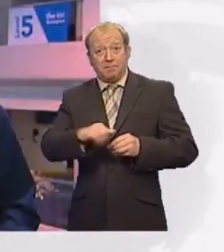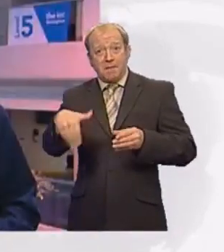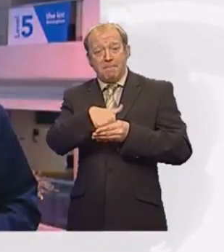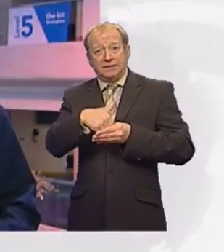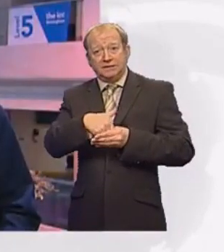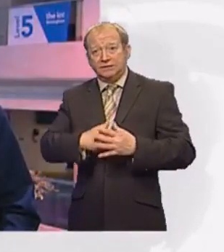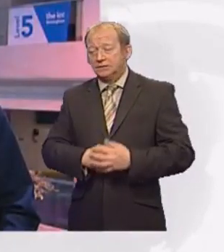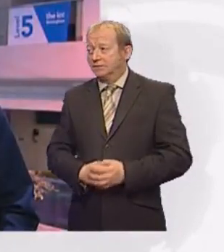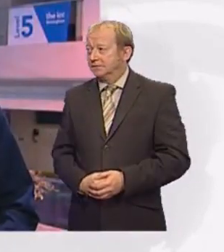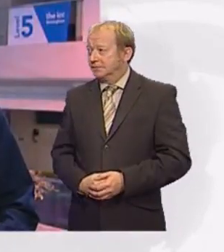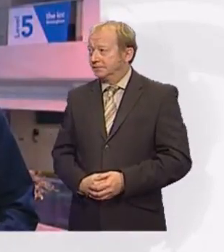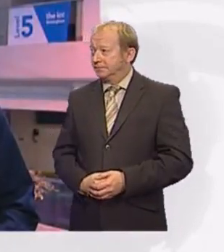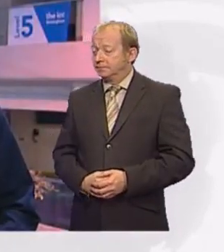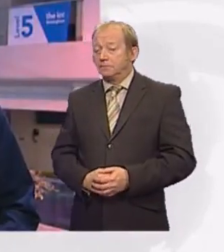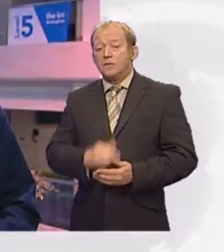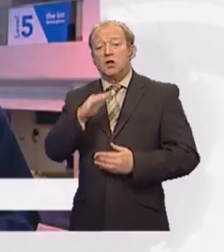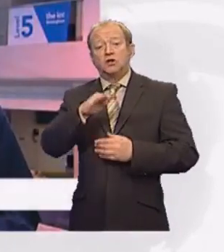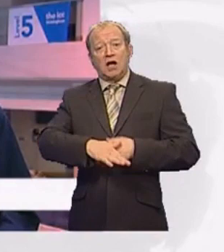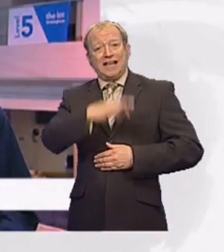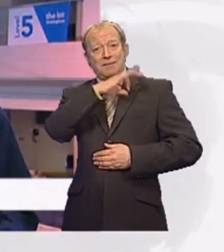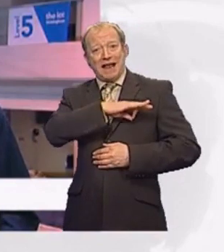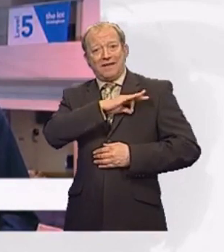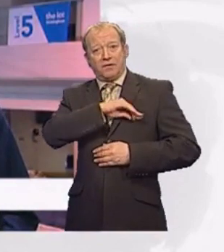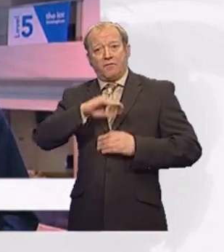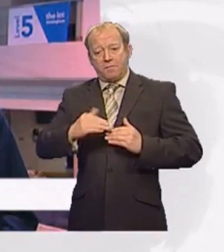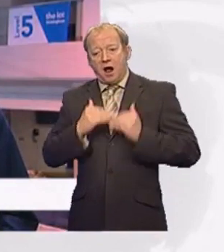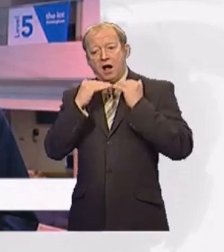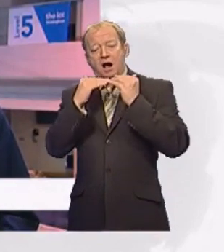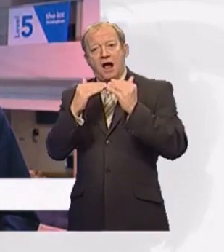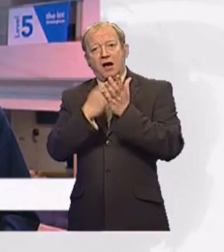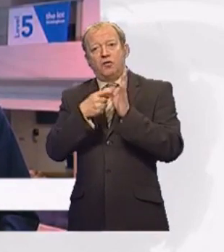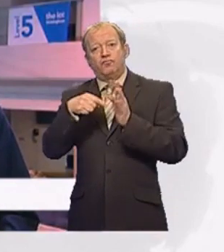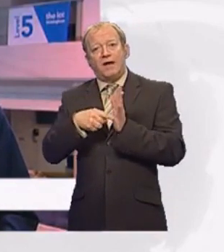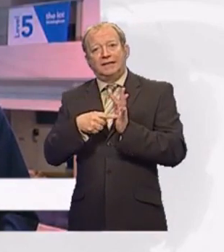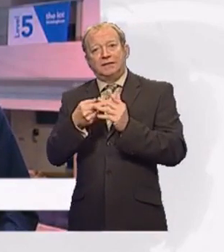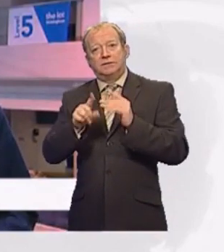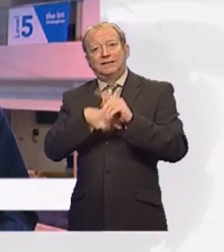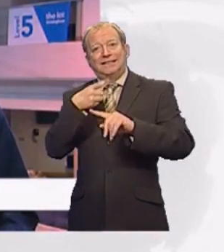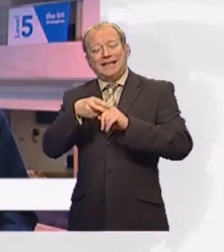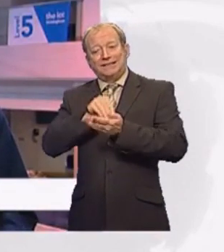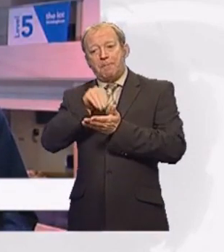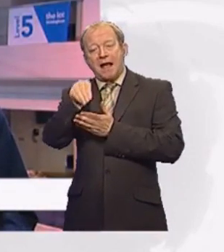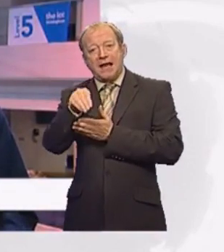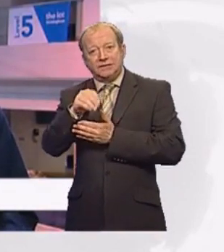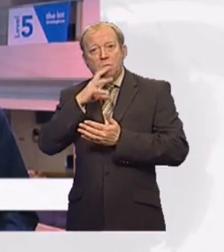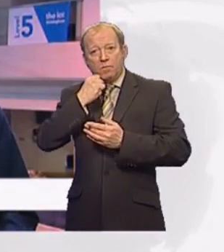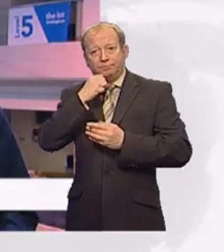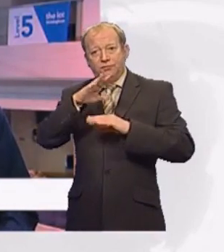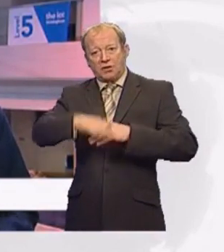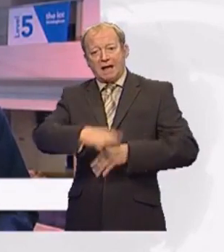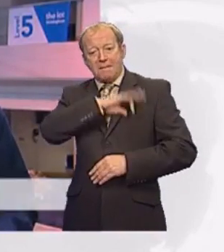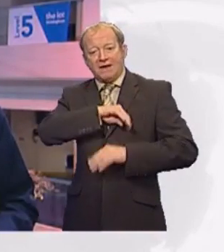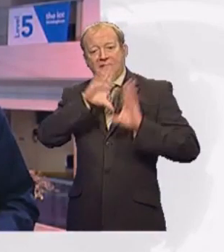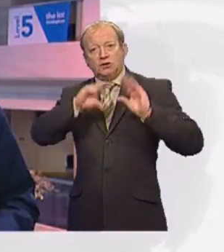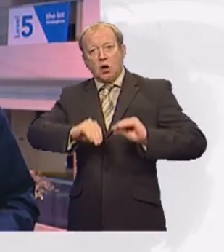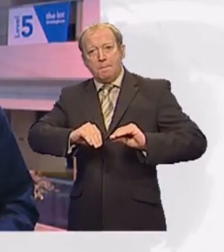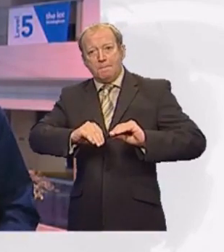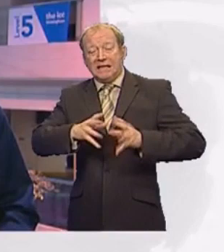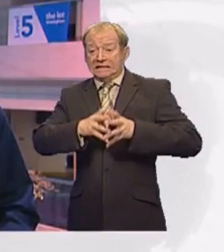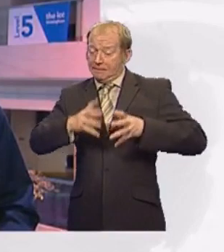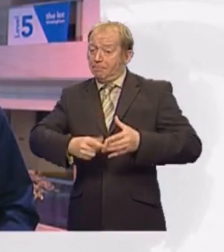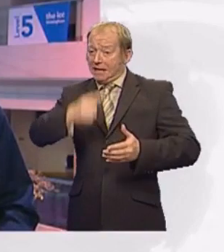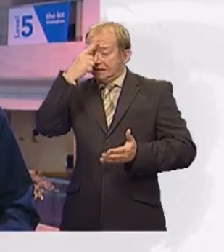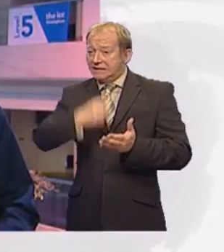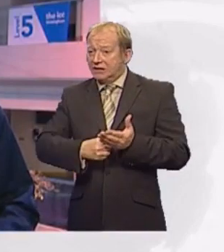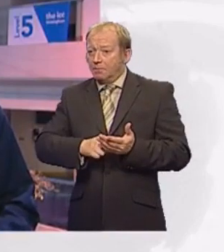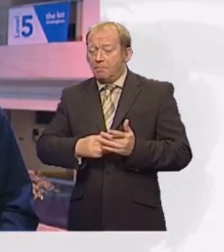We are going to withdraw child benefit from higher rates taxpayers. It's a big decision for us, but we think it's